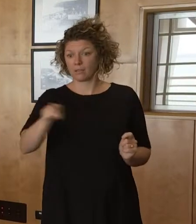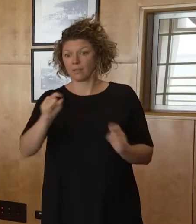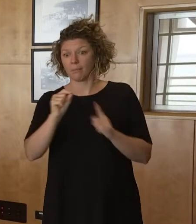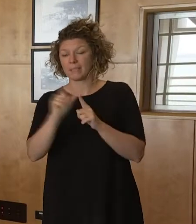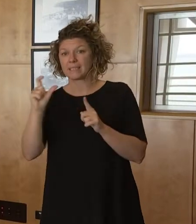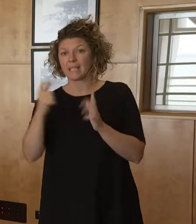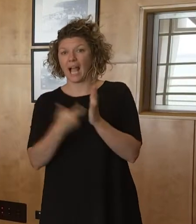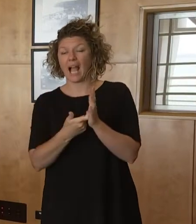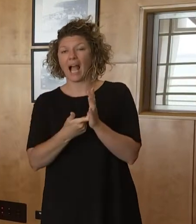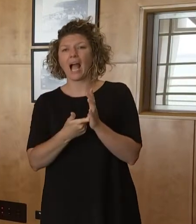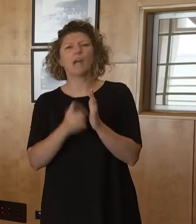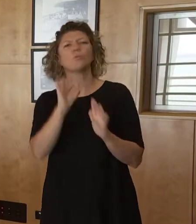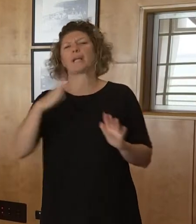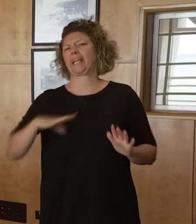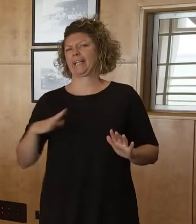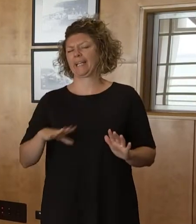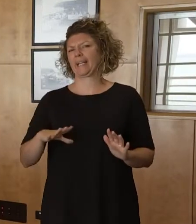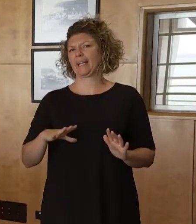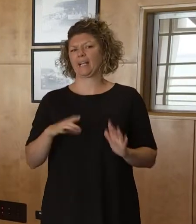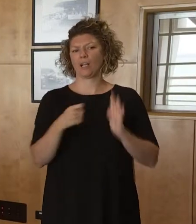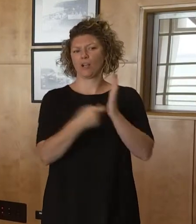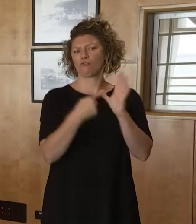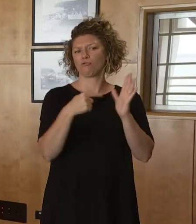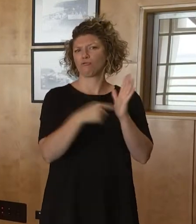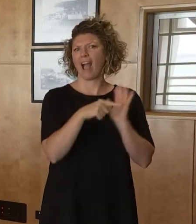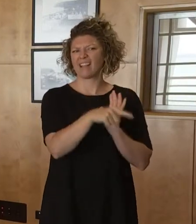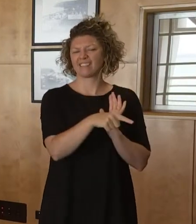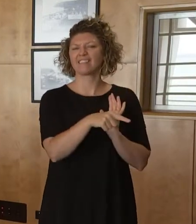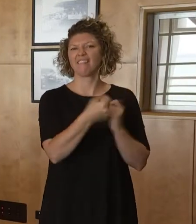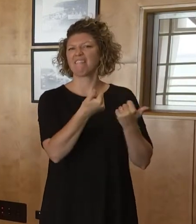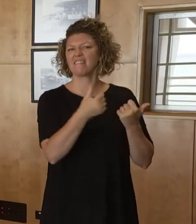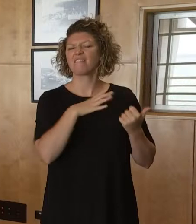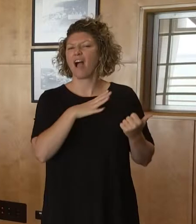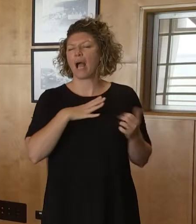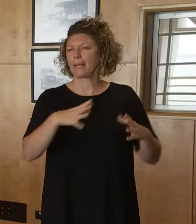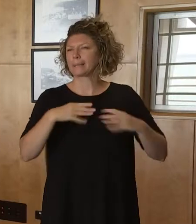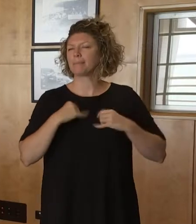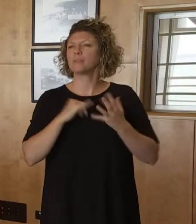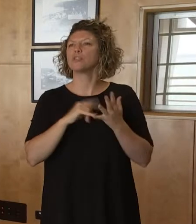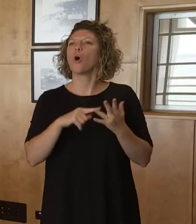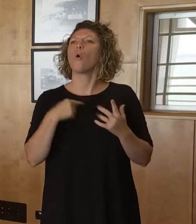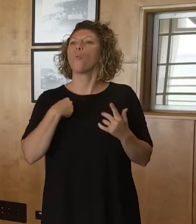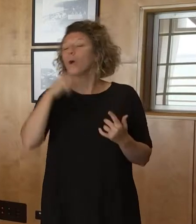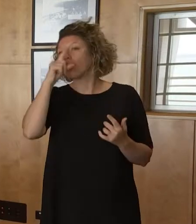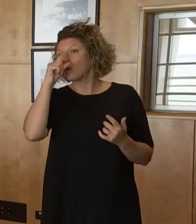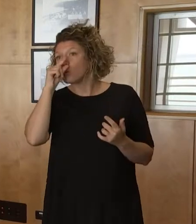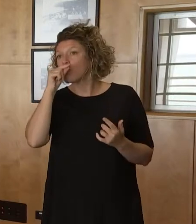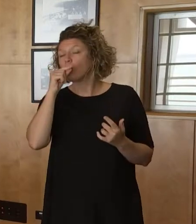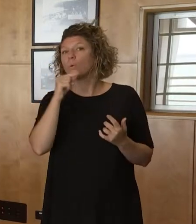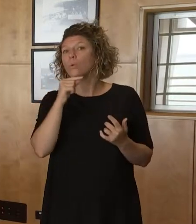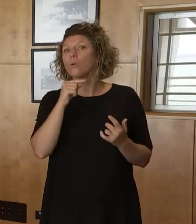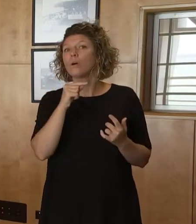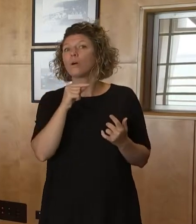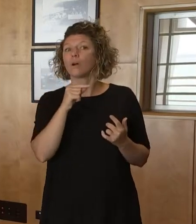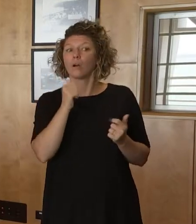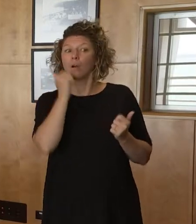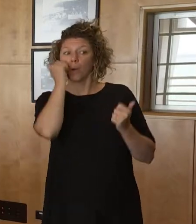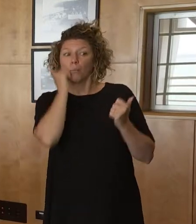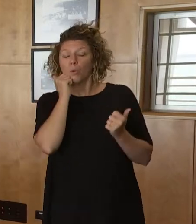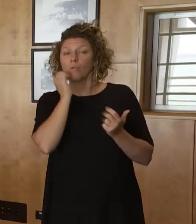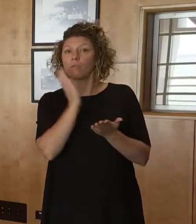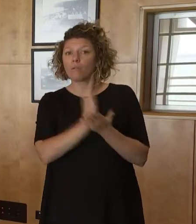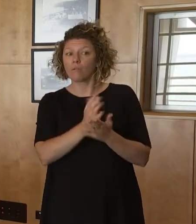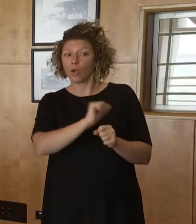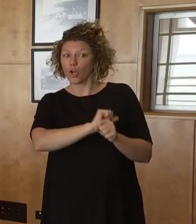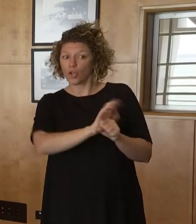accuracy of the rat test that greatly increased throughout the pandemic. And so our health officials advised that we could verify a case of COVID